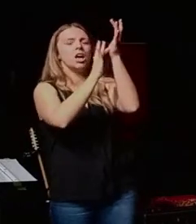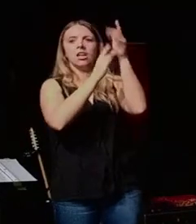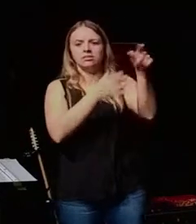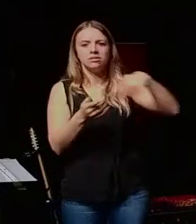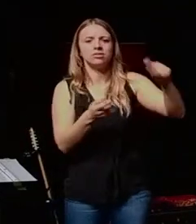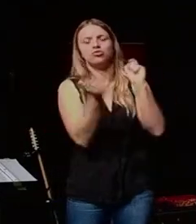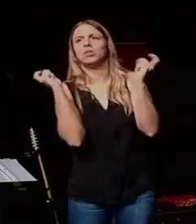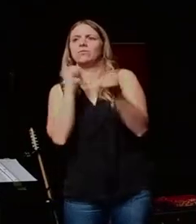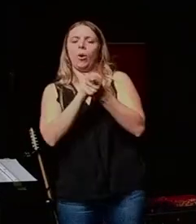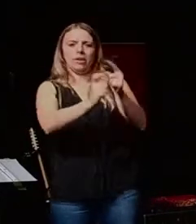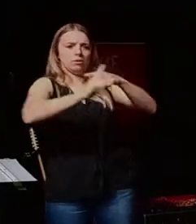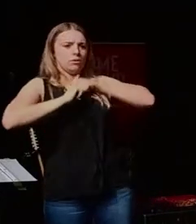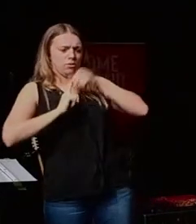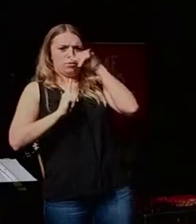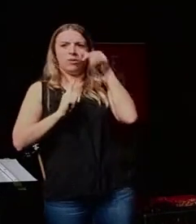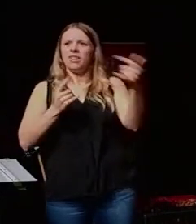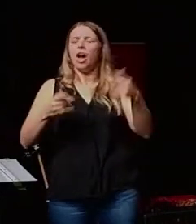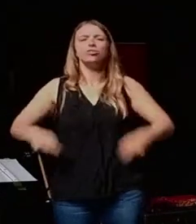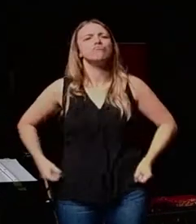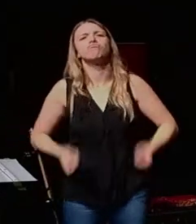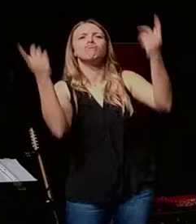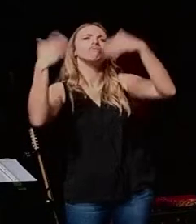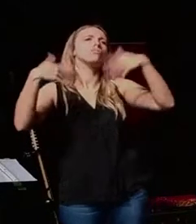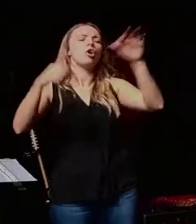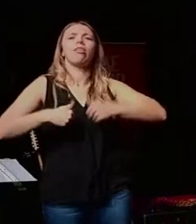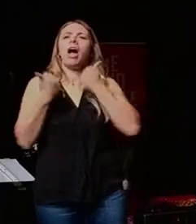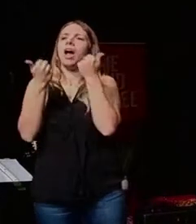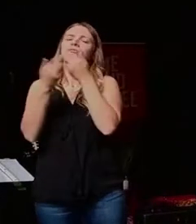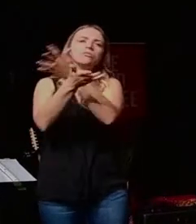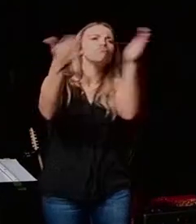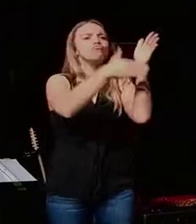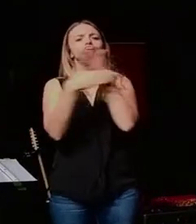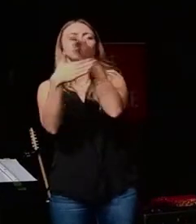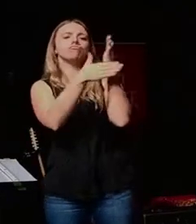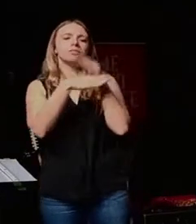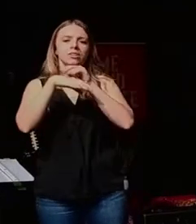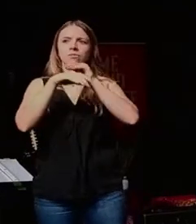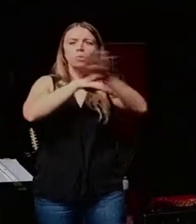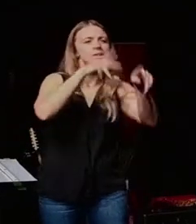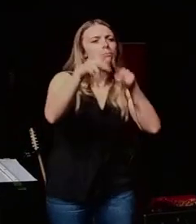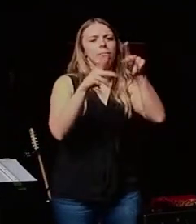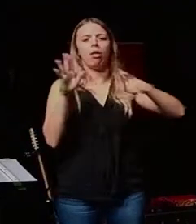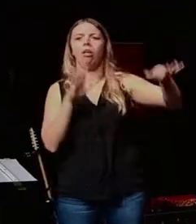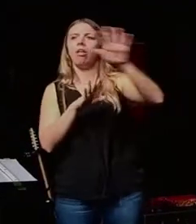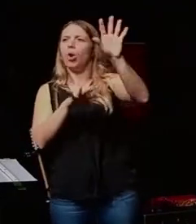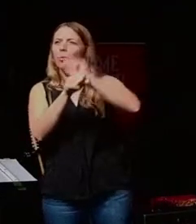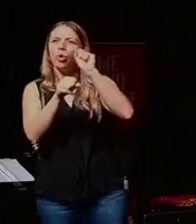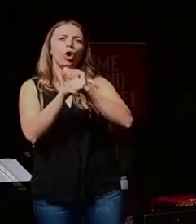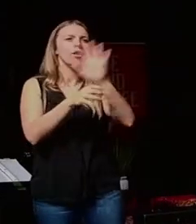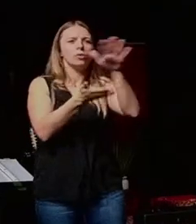repenting. And now they're being so generous with their lives and they're studying with other people and they're influencing people in their workspace, in their